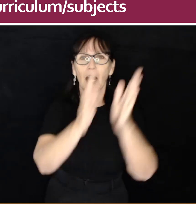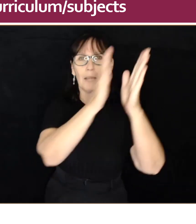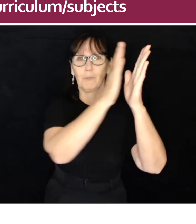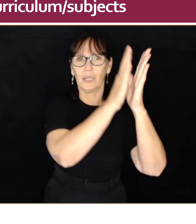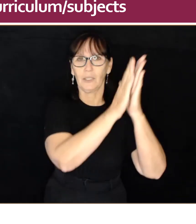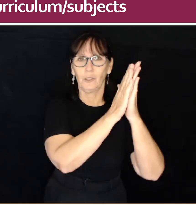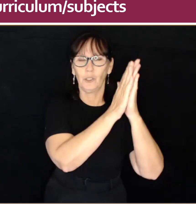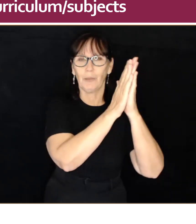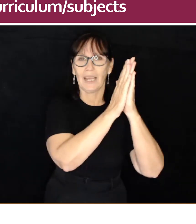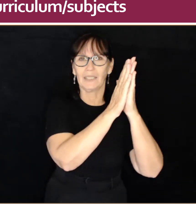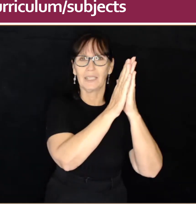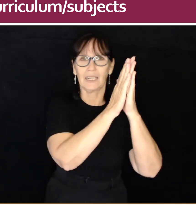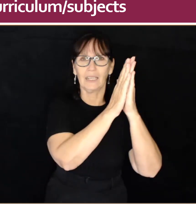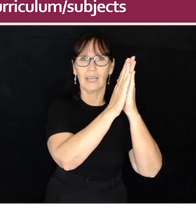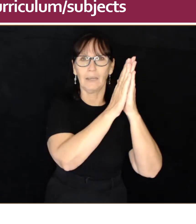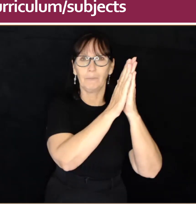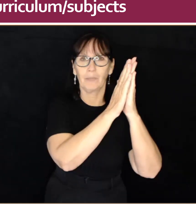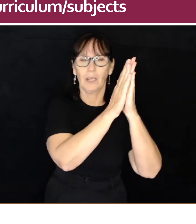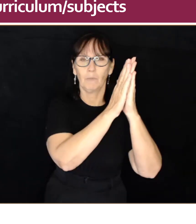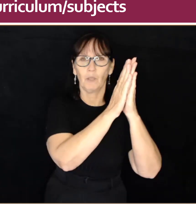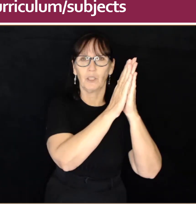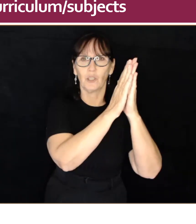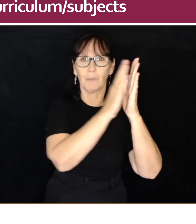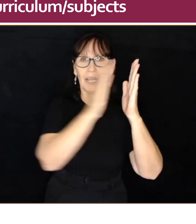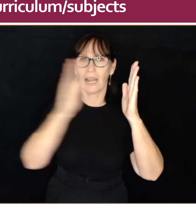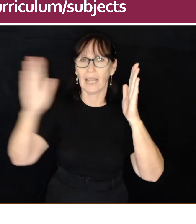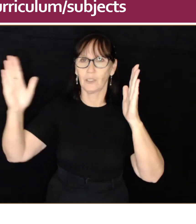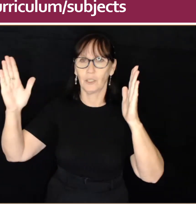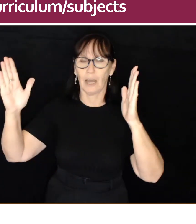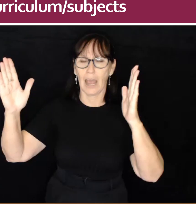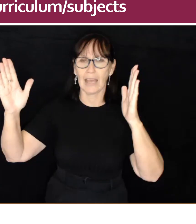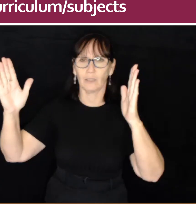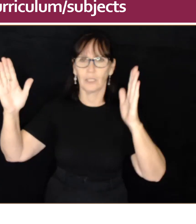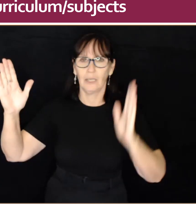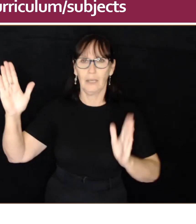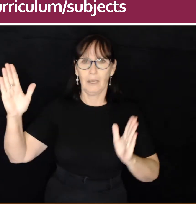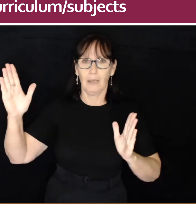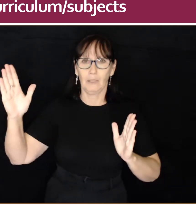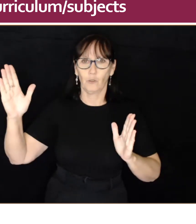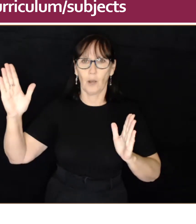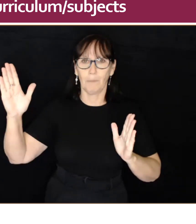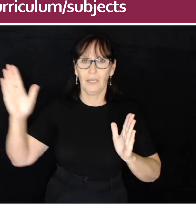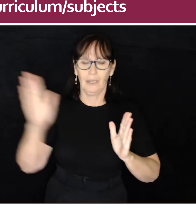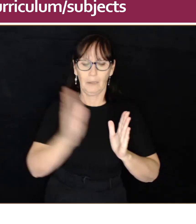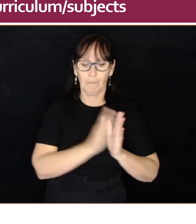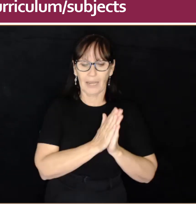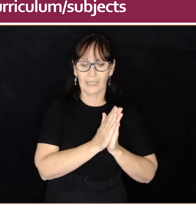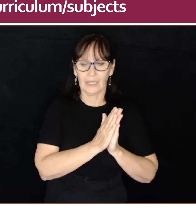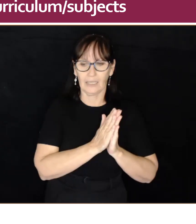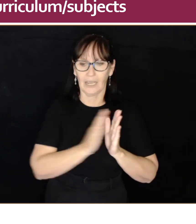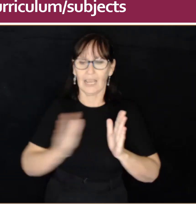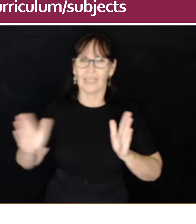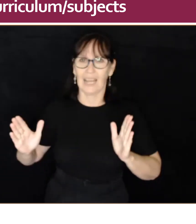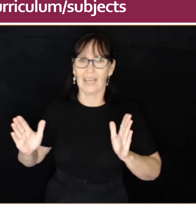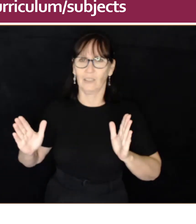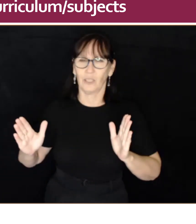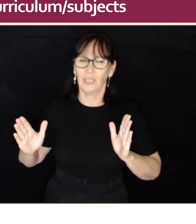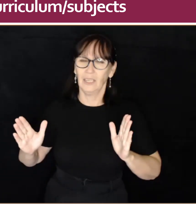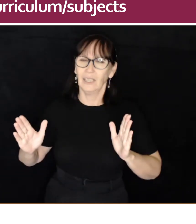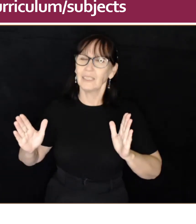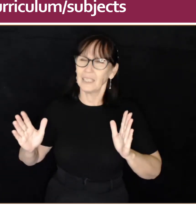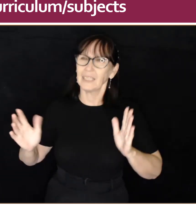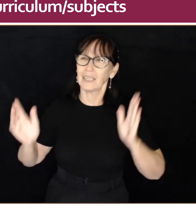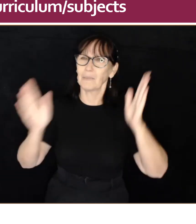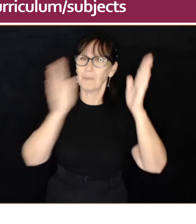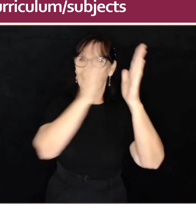Library. Two hands together. Move the dominant hand out. Drop. Back together and out.